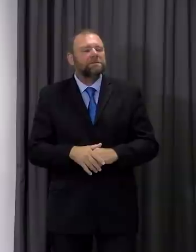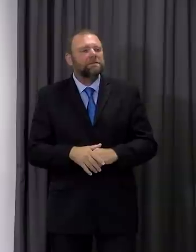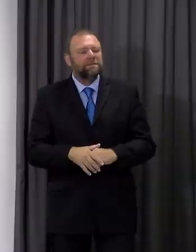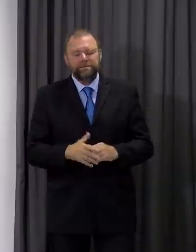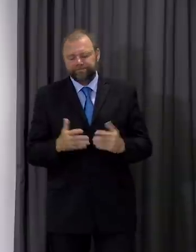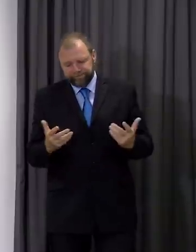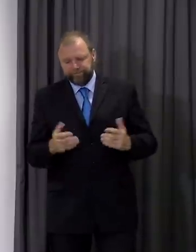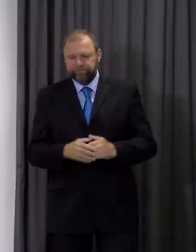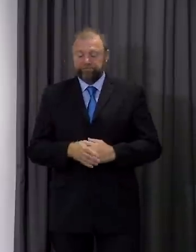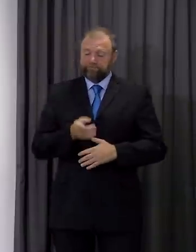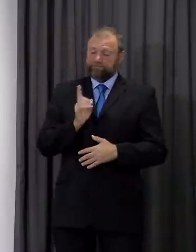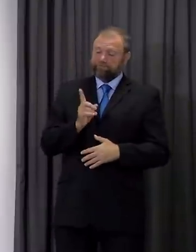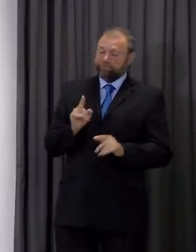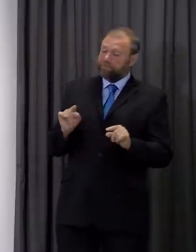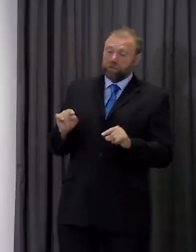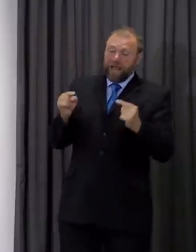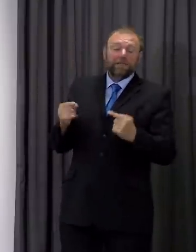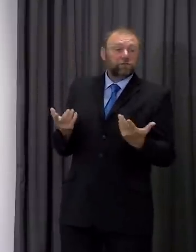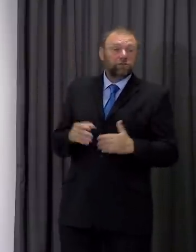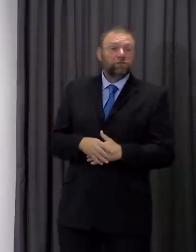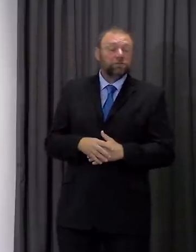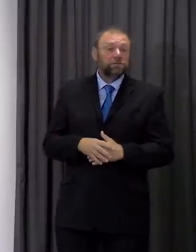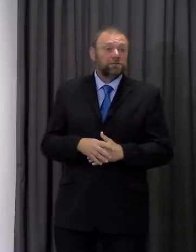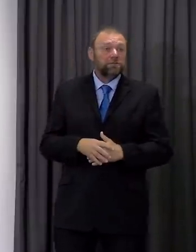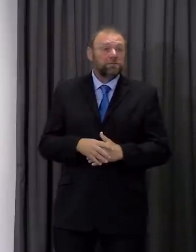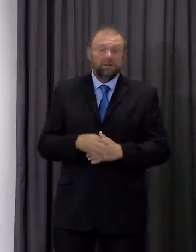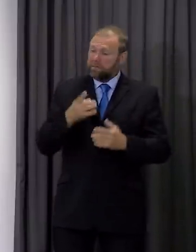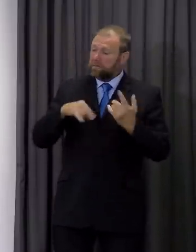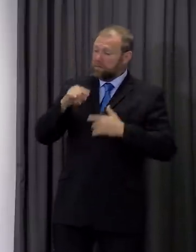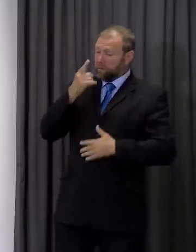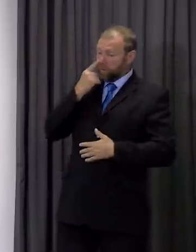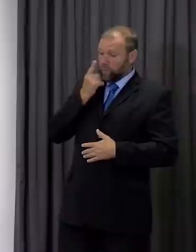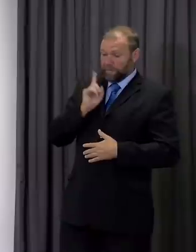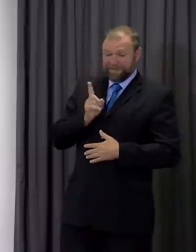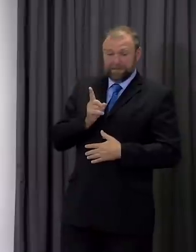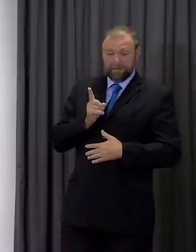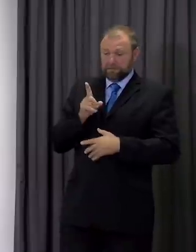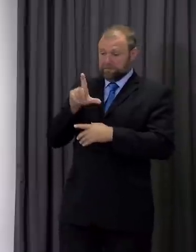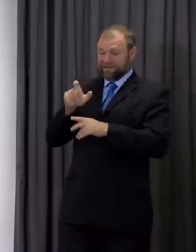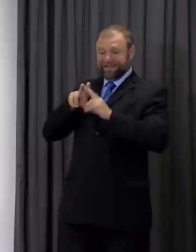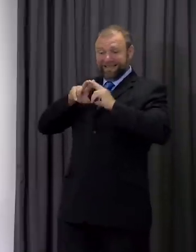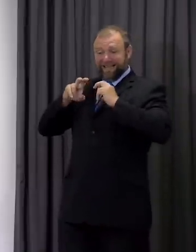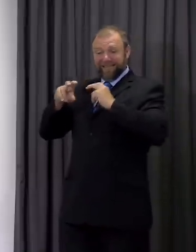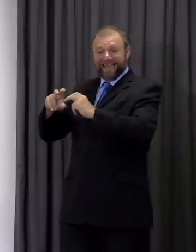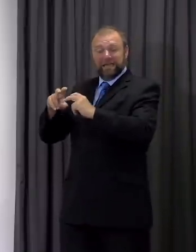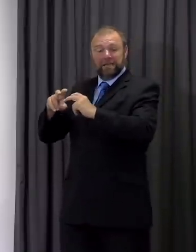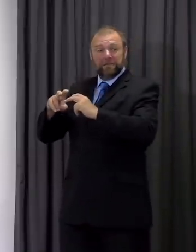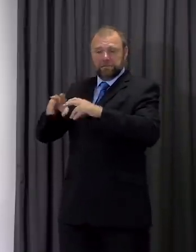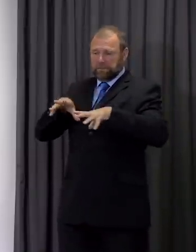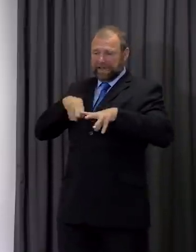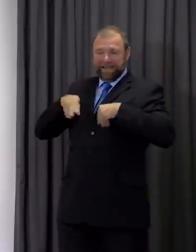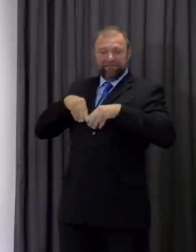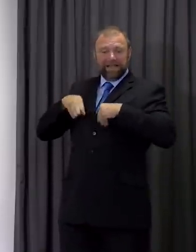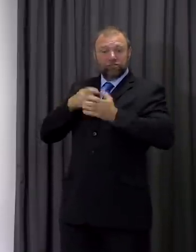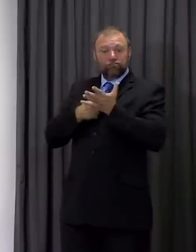Now, that's a challenge for us and we see, as I said, in Kefili that the infection rate has moved so more people over 40 and over